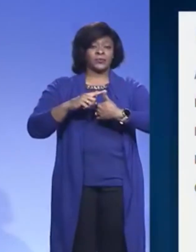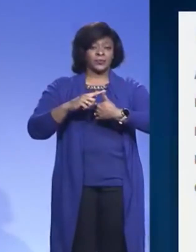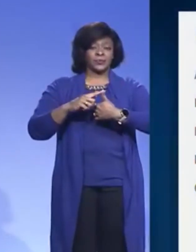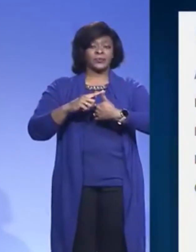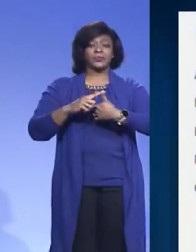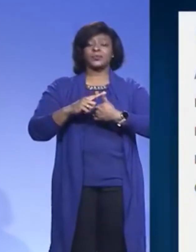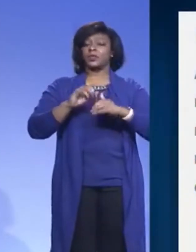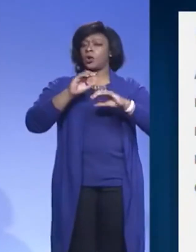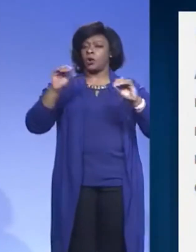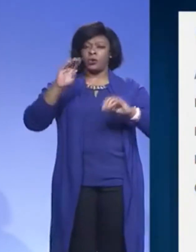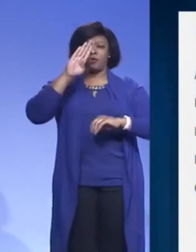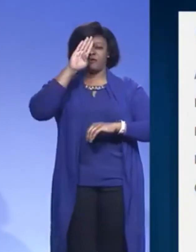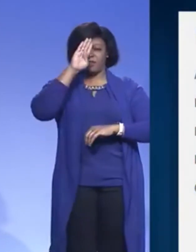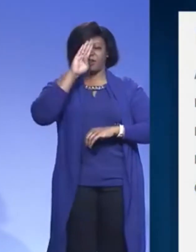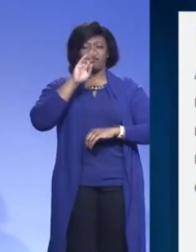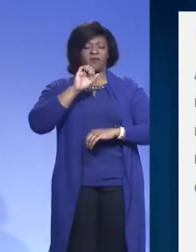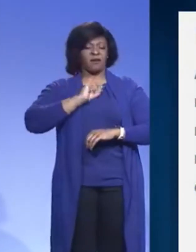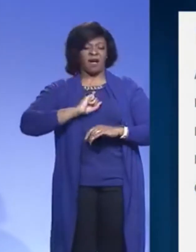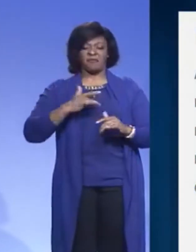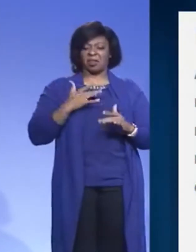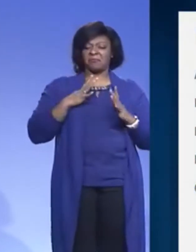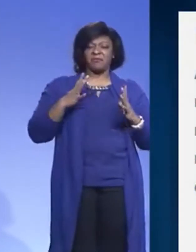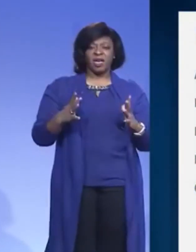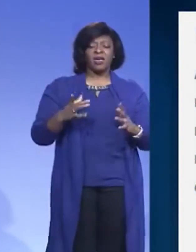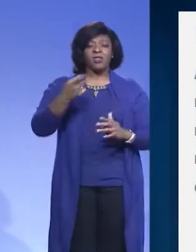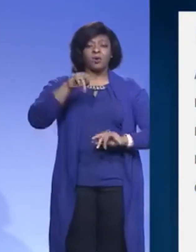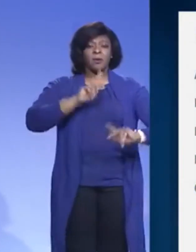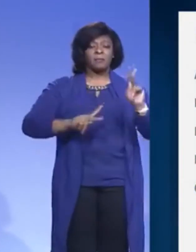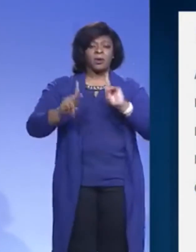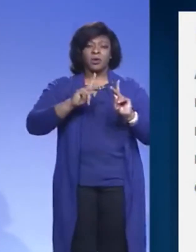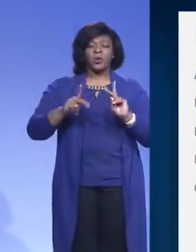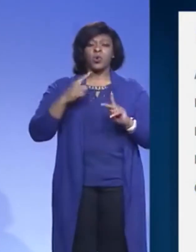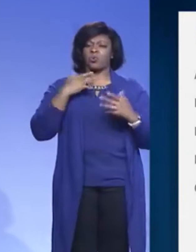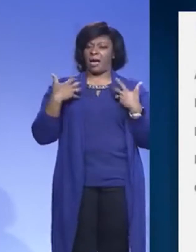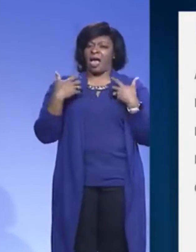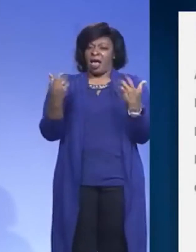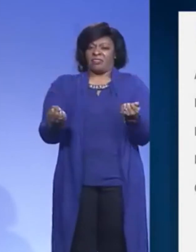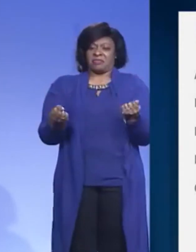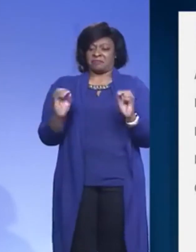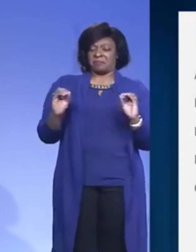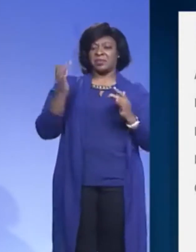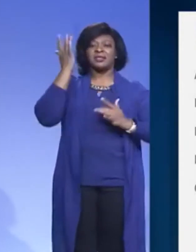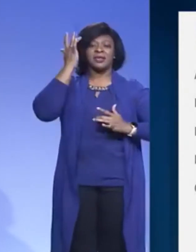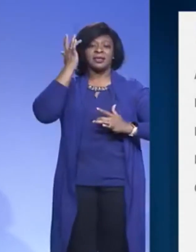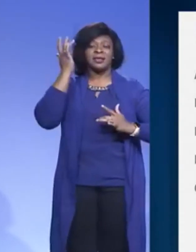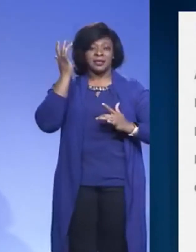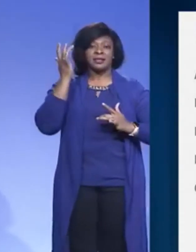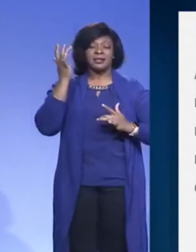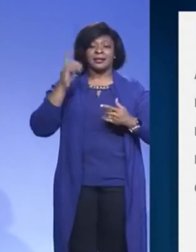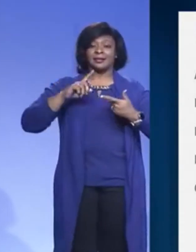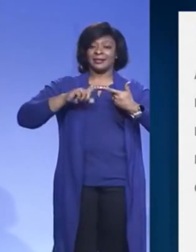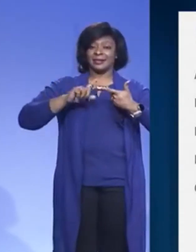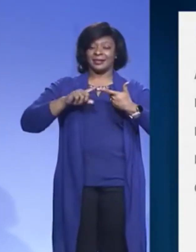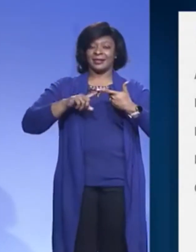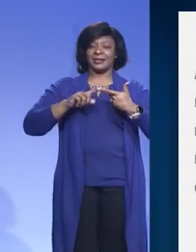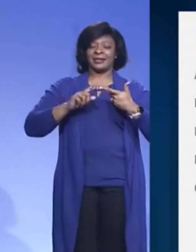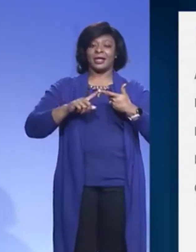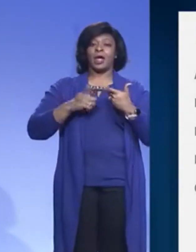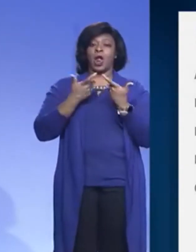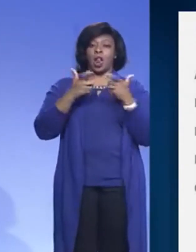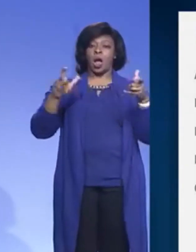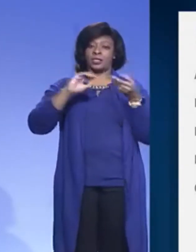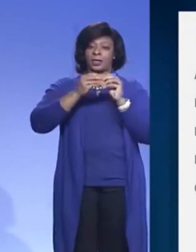asymptomatic. It's done for individuals who are healthy. Second, that it's large scale.